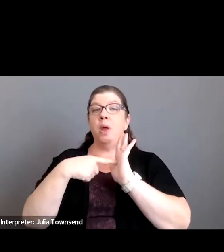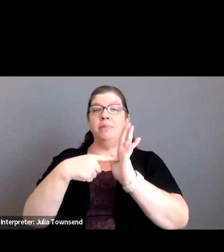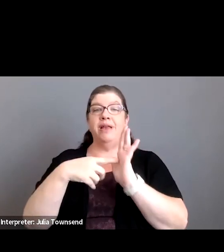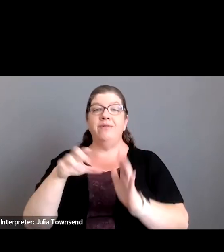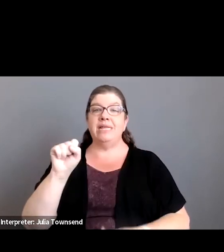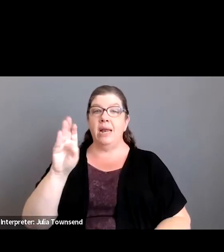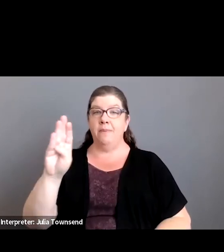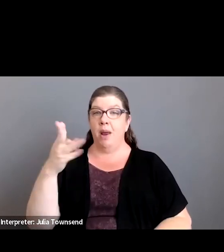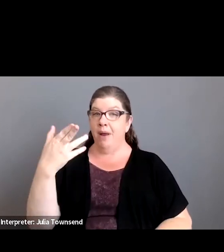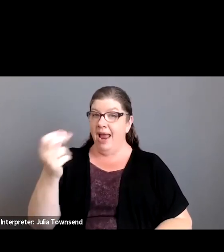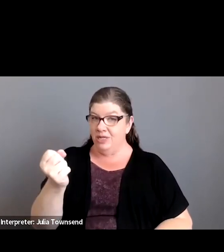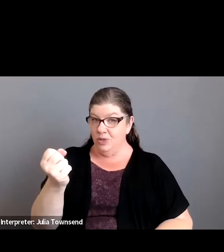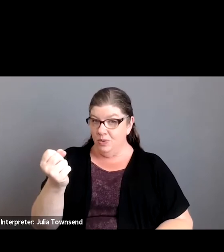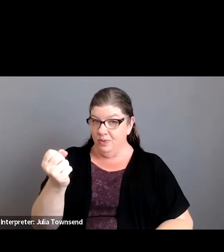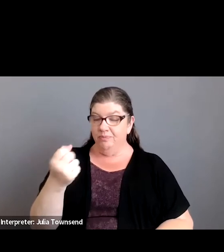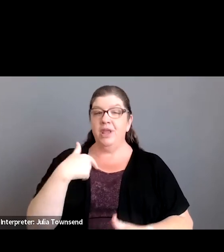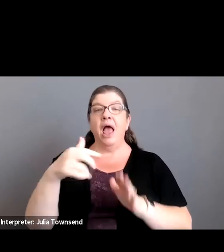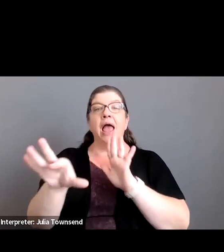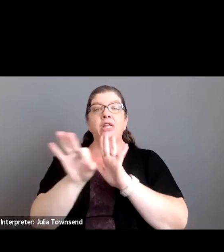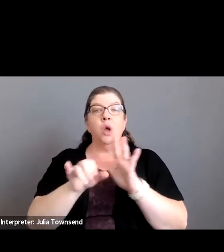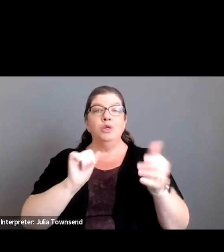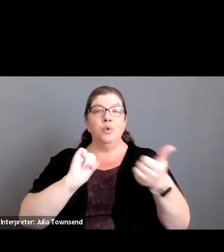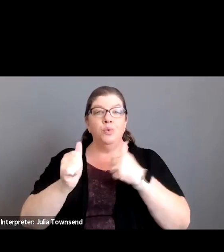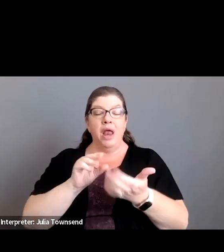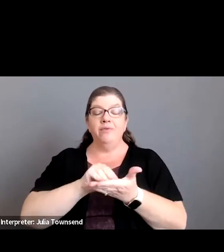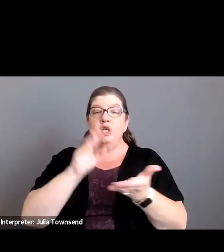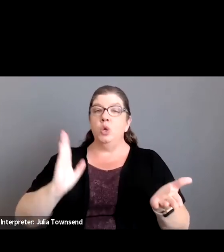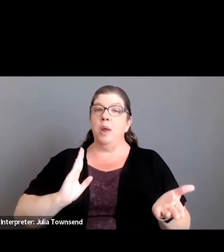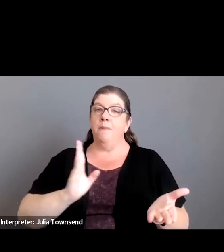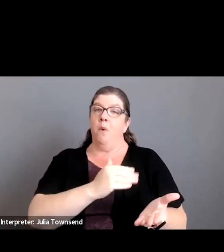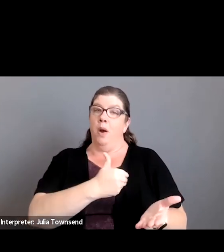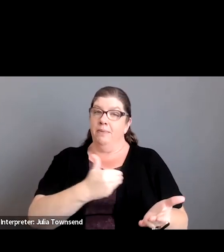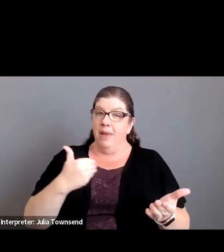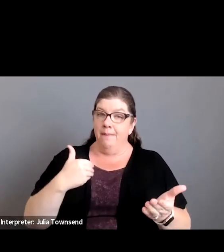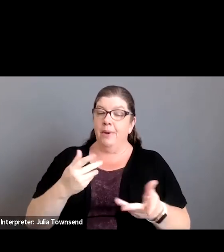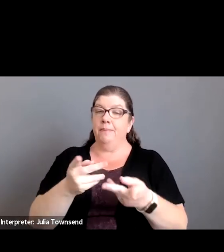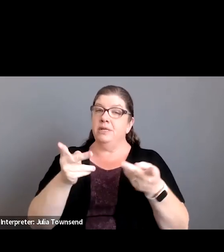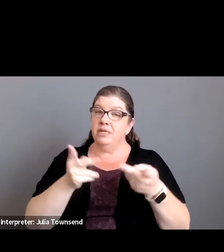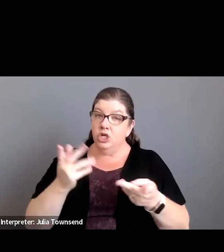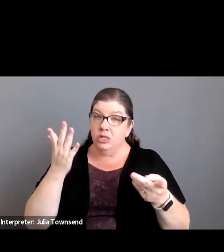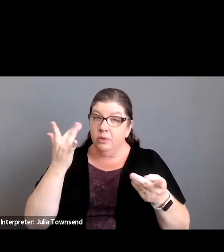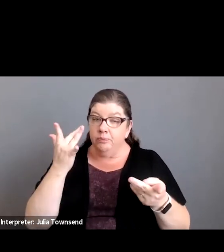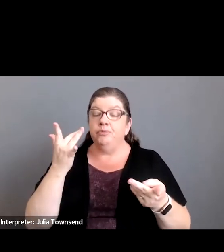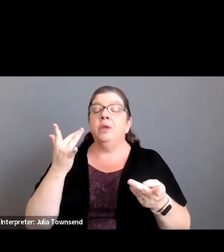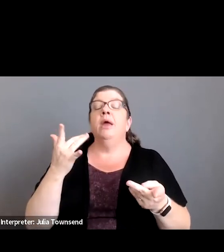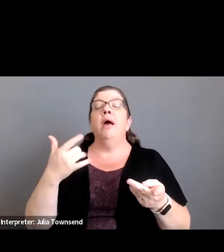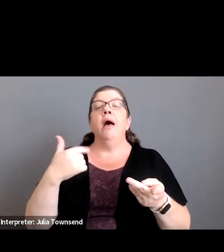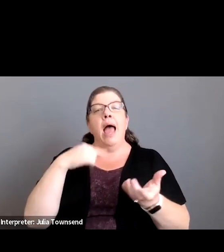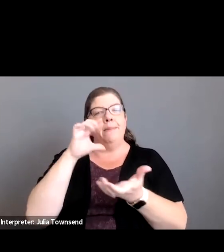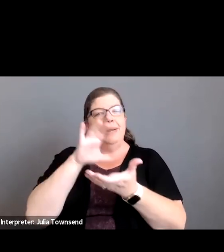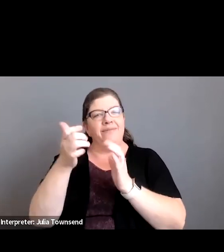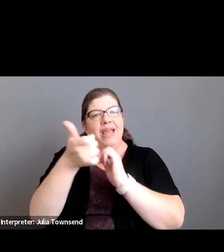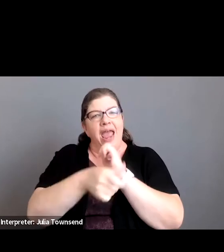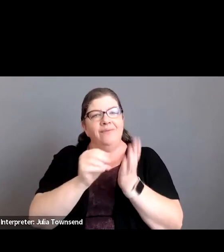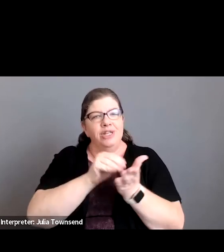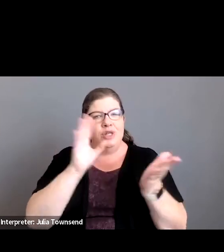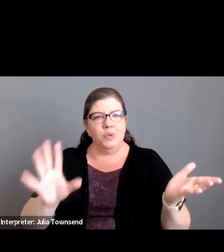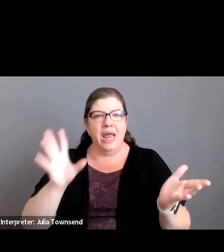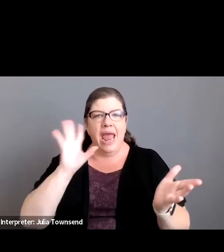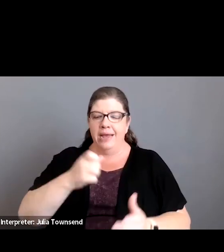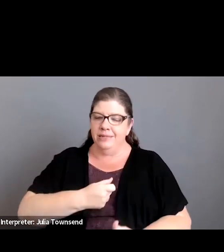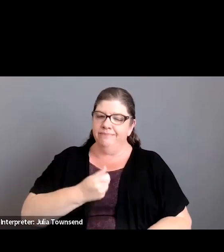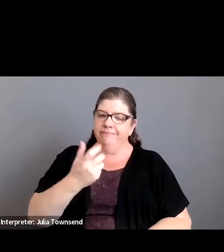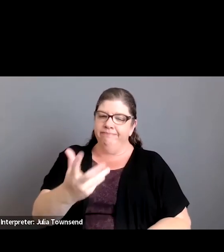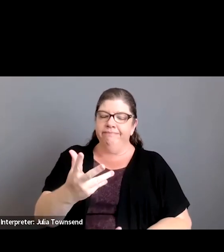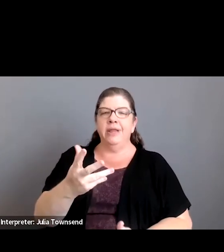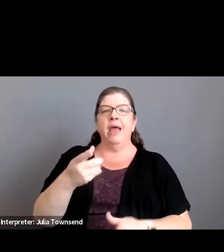santa barbara high school i chose to run for the student board member position because i believe that every student has a voice